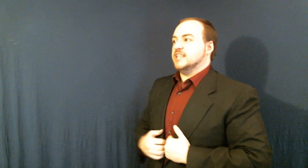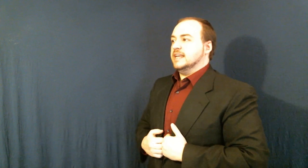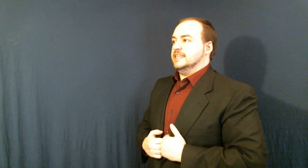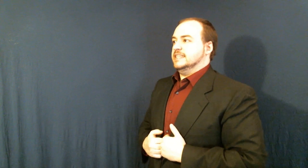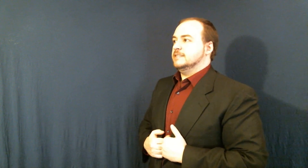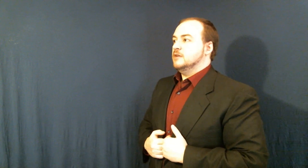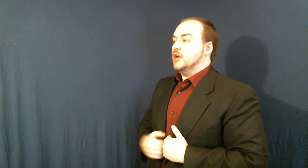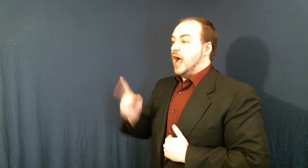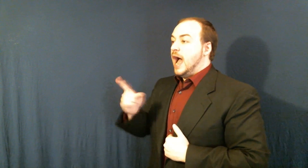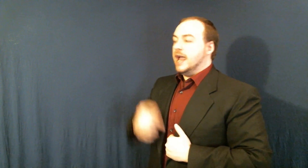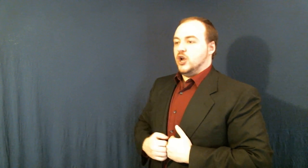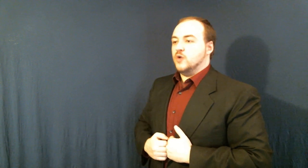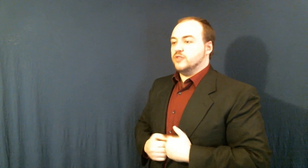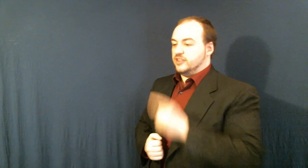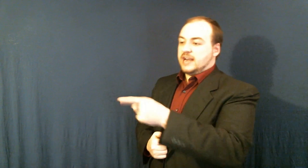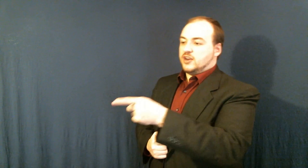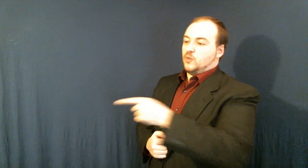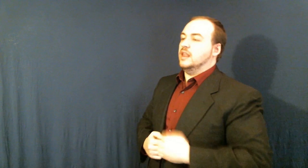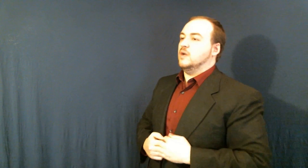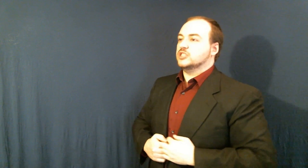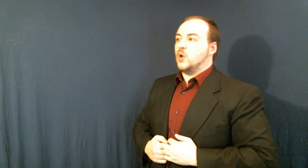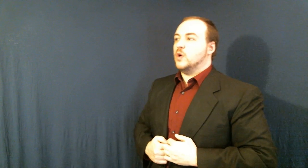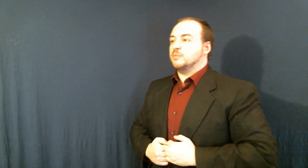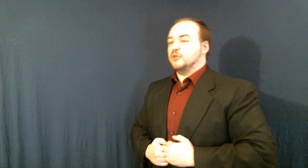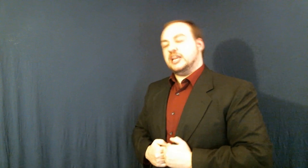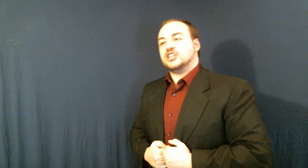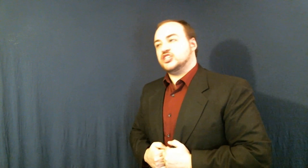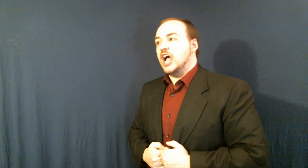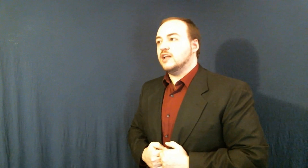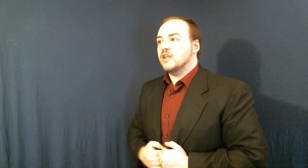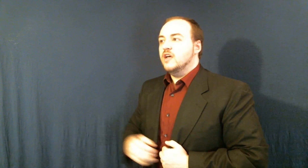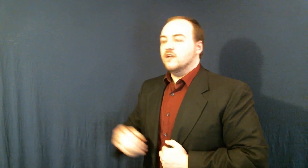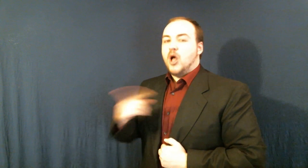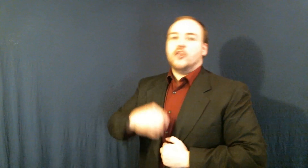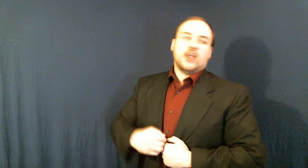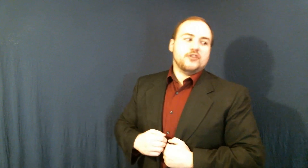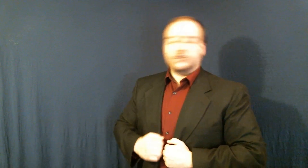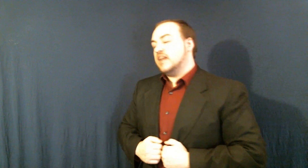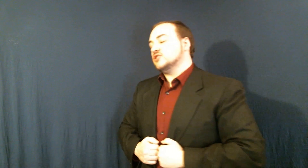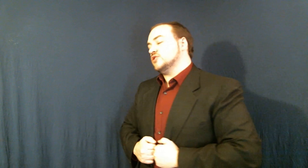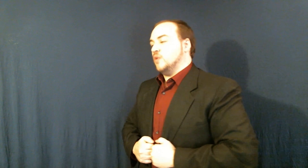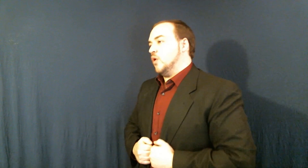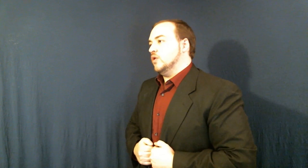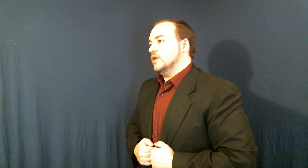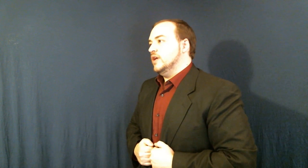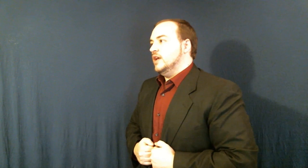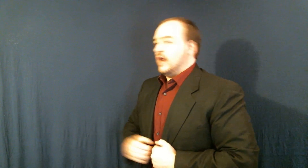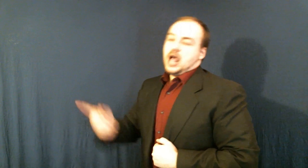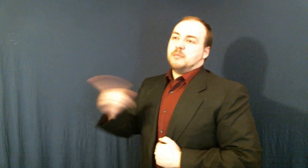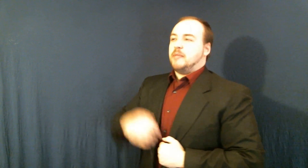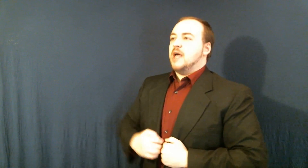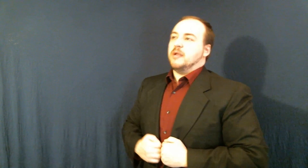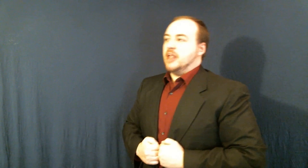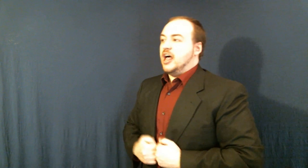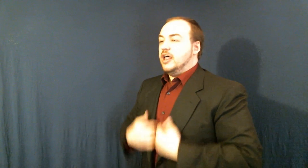a scientist and I know that that gorilla was going to protect the child from all the other dangers of the world. And all blah blah blah blah